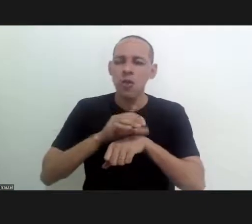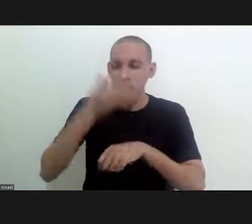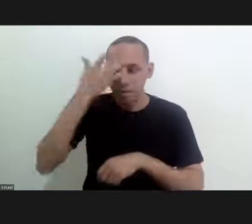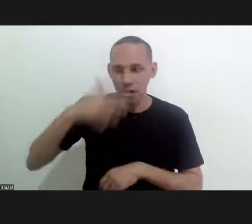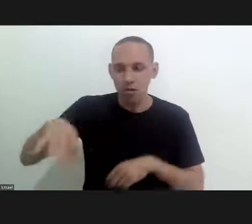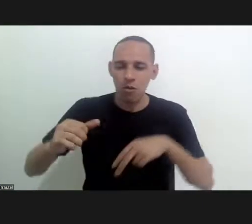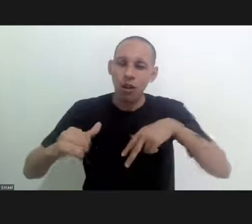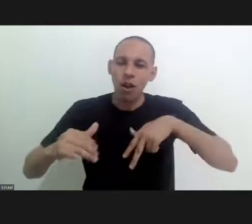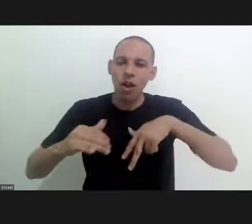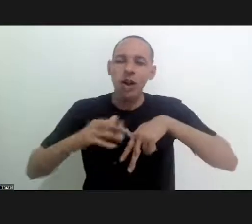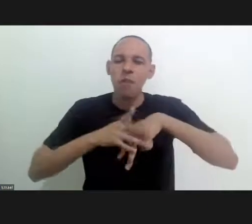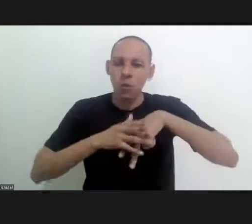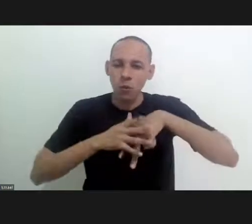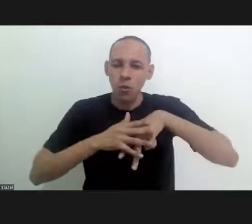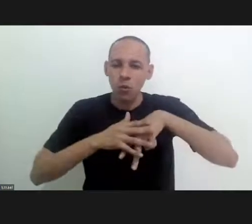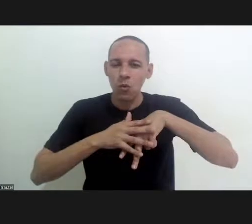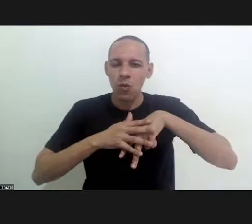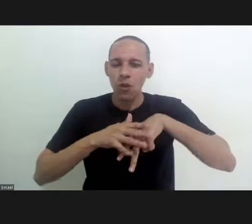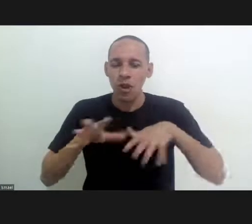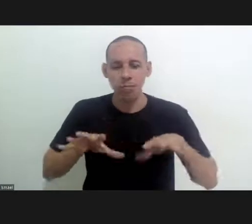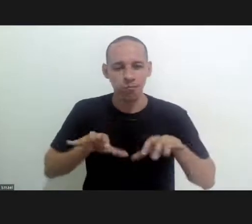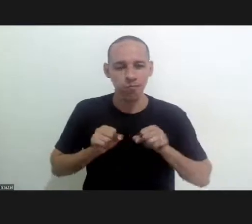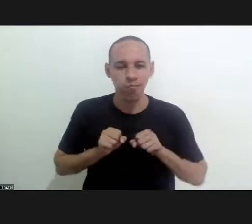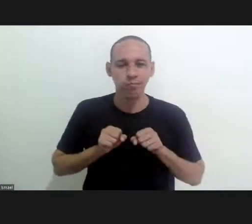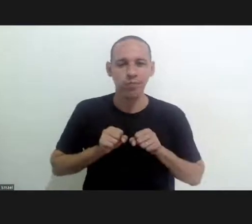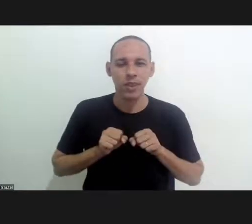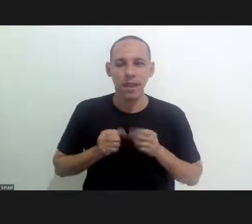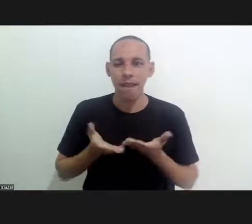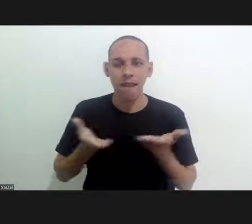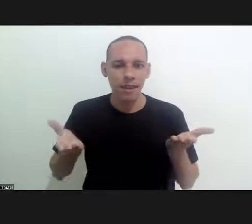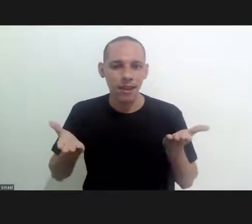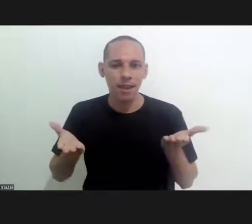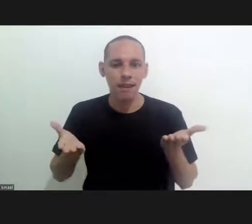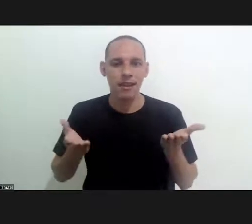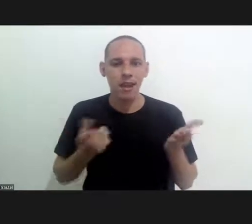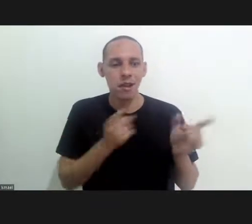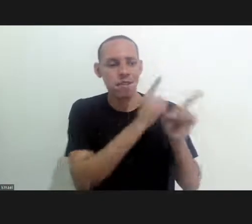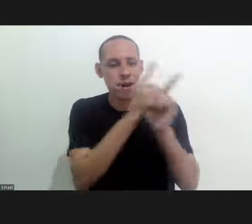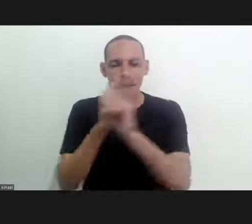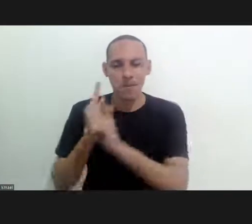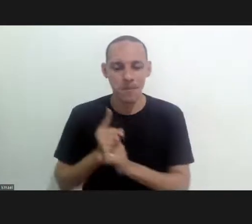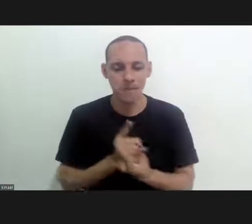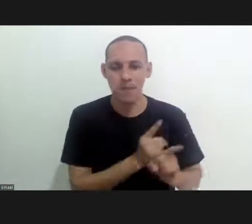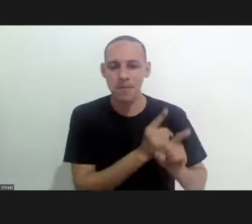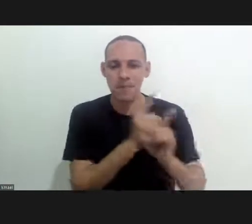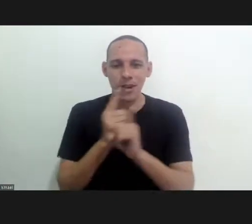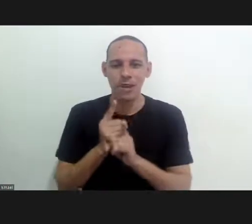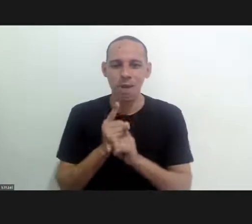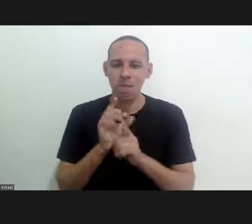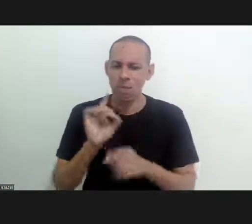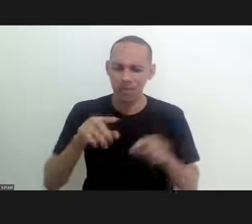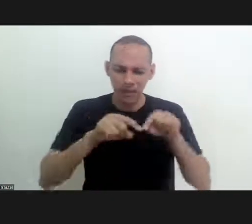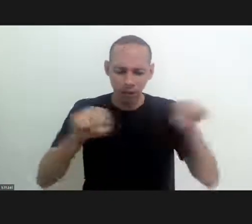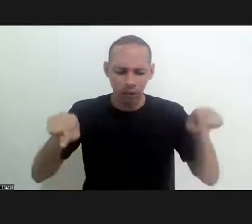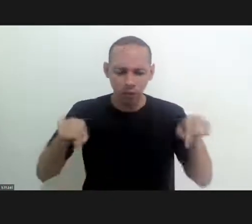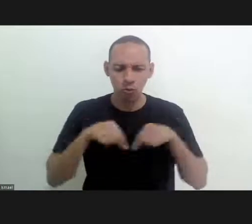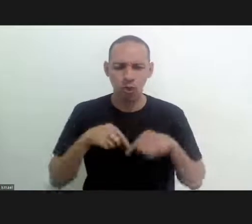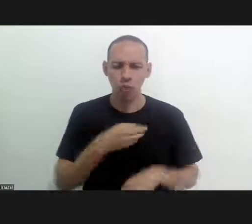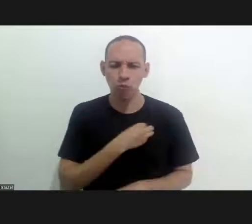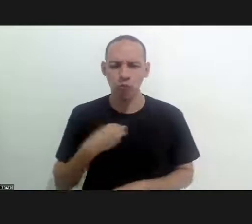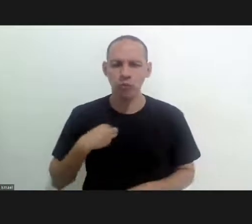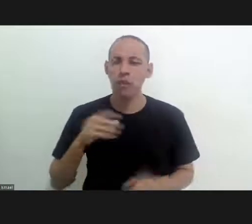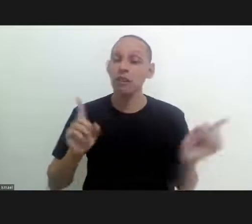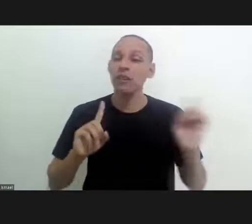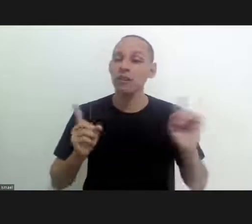course for patients, for hosts, for carriers where carriers could meet apart from their